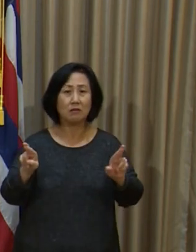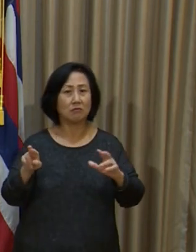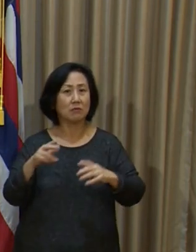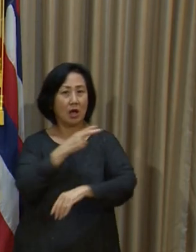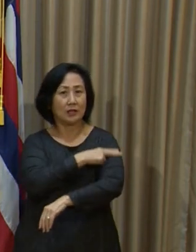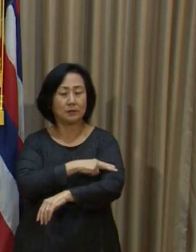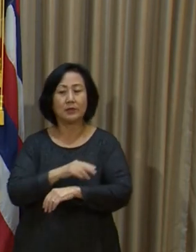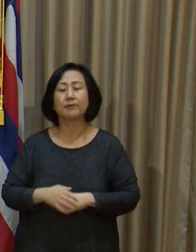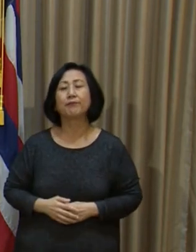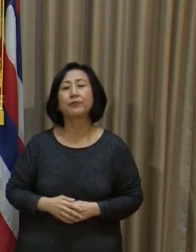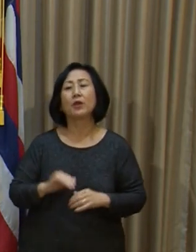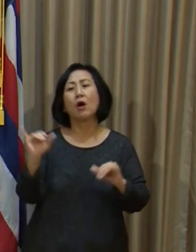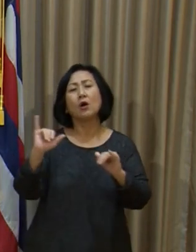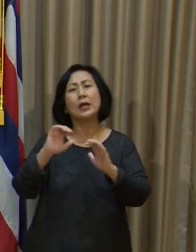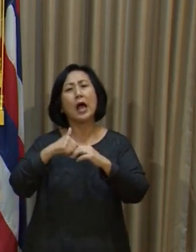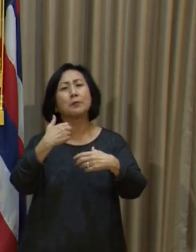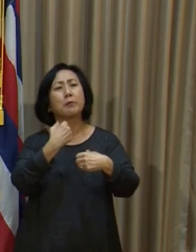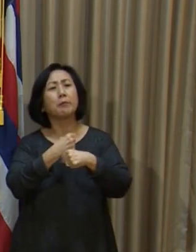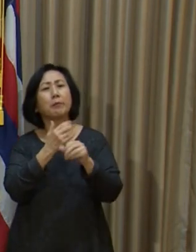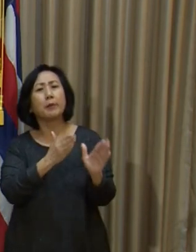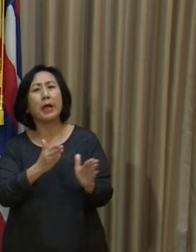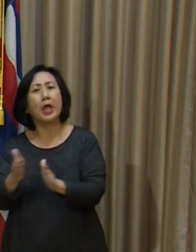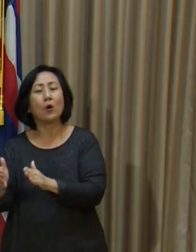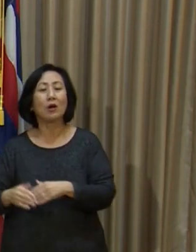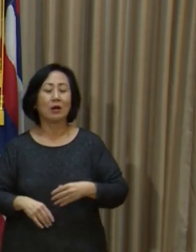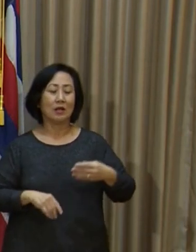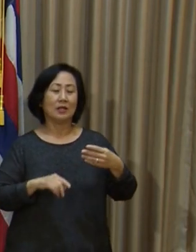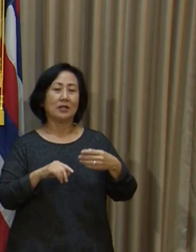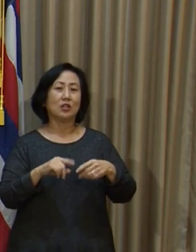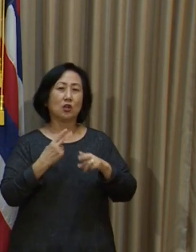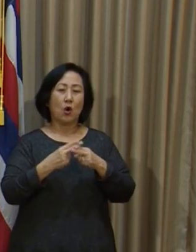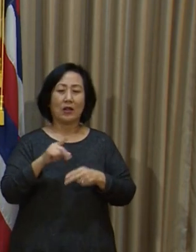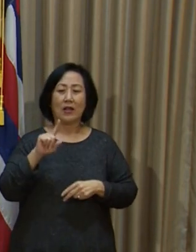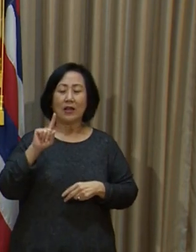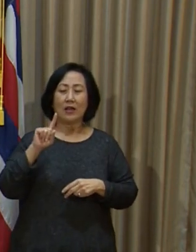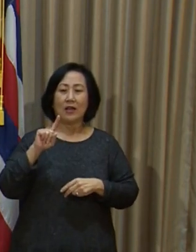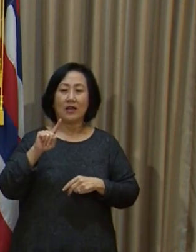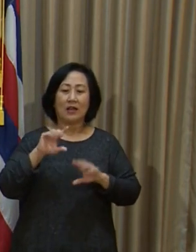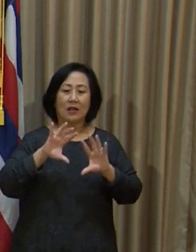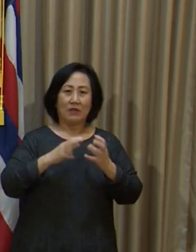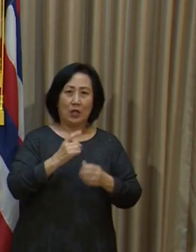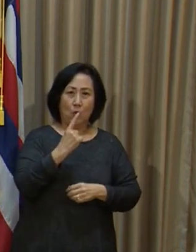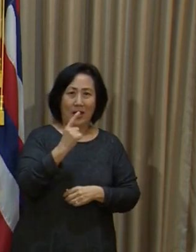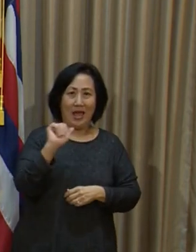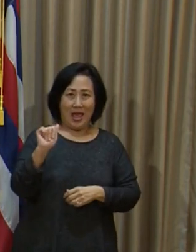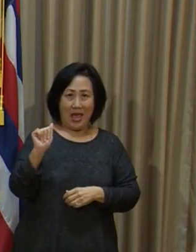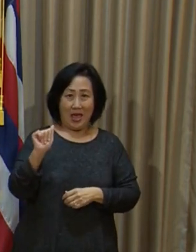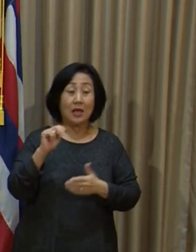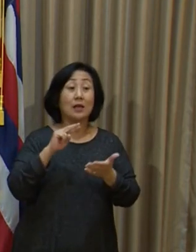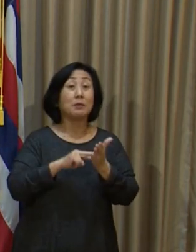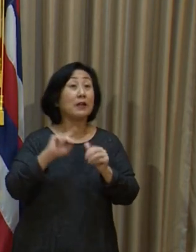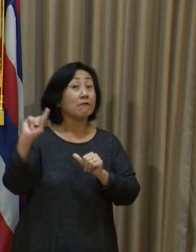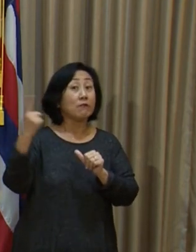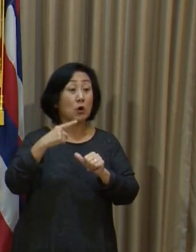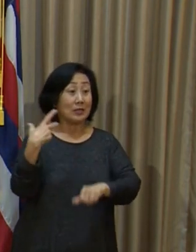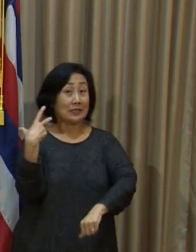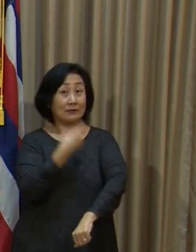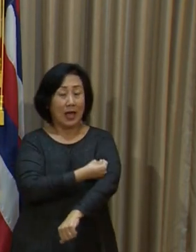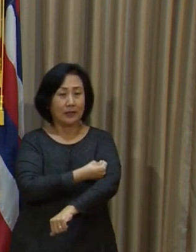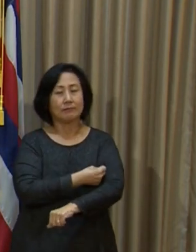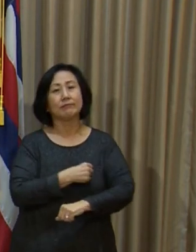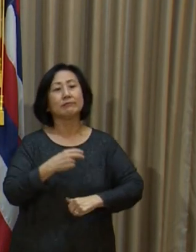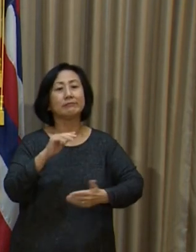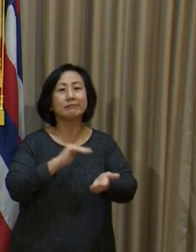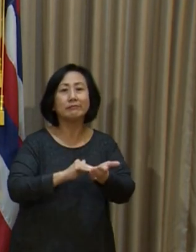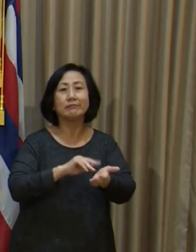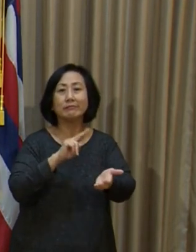important part of the preparation has actually been phase 1A of the vaccination plan. And that was to actually vaccinate healthcare workers as a